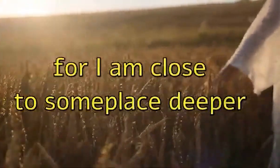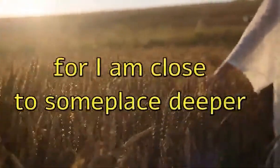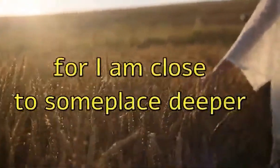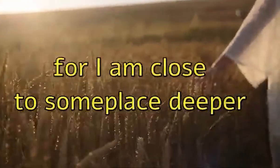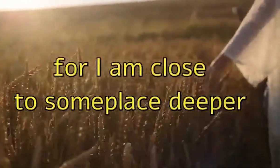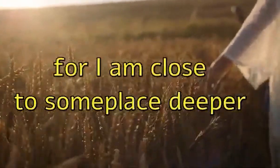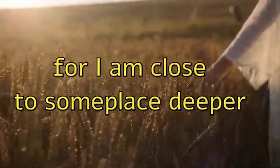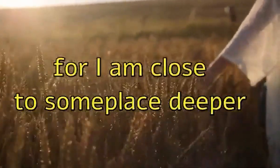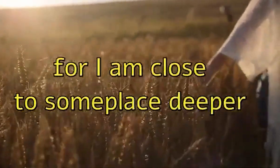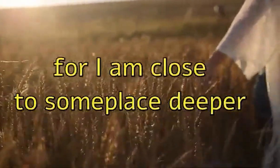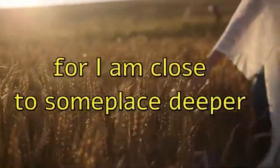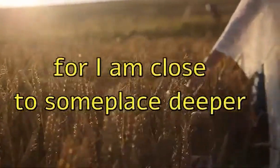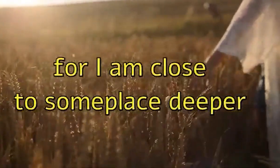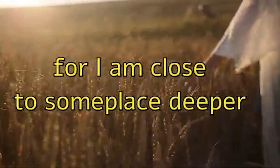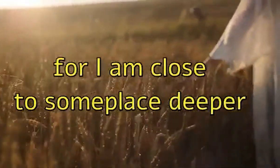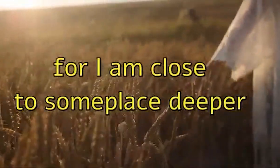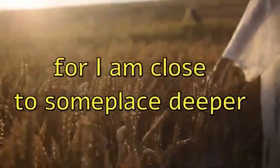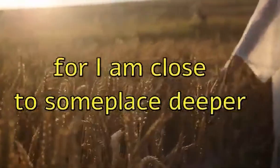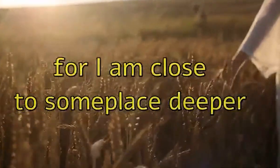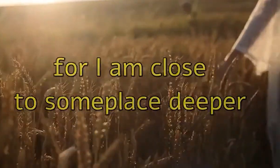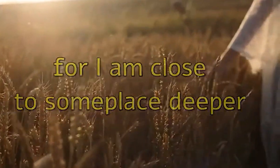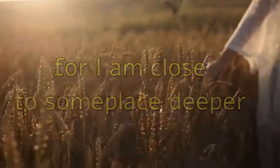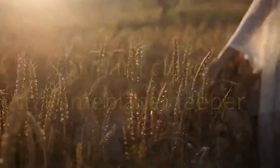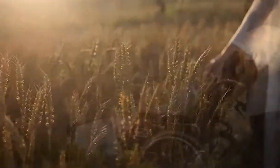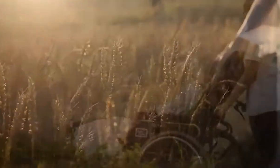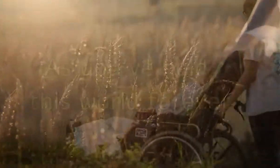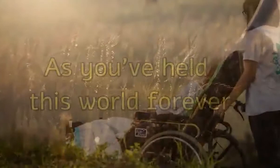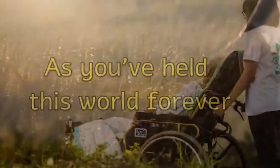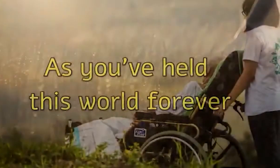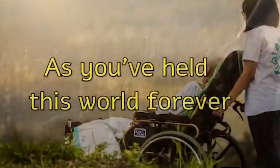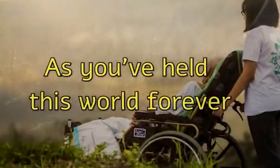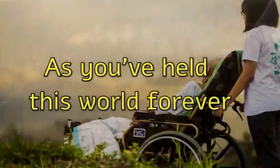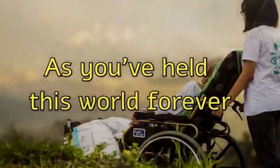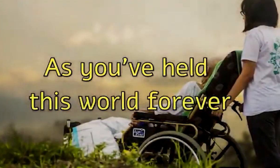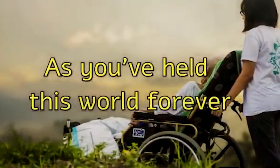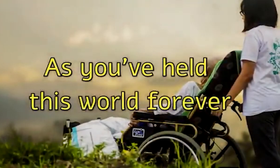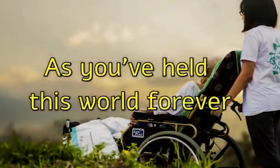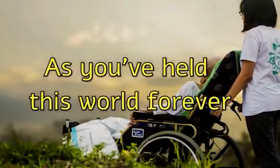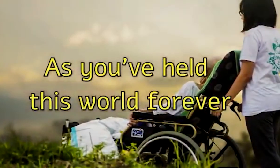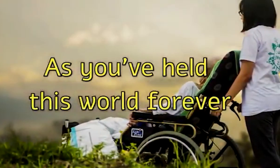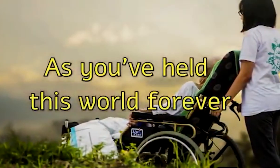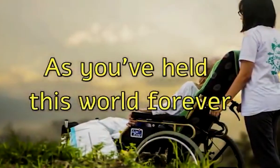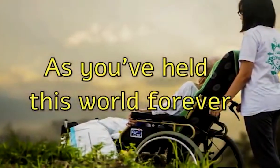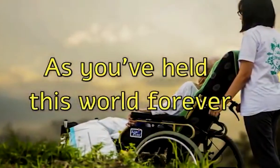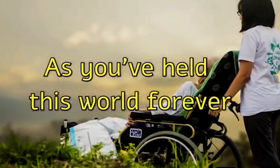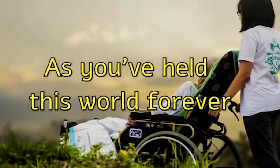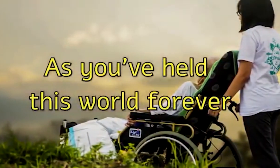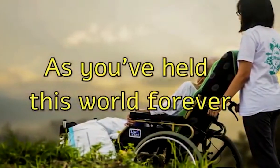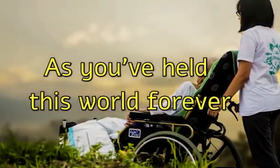to some place deeper as you've held this world forever